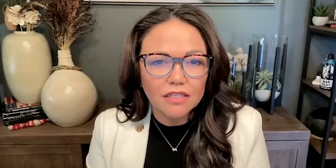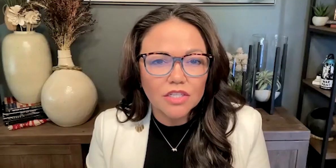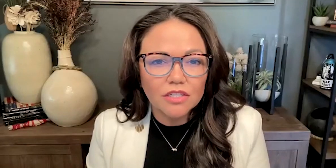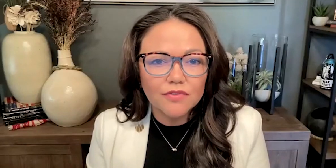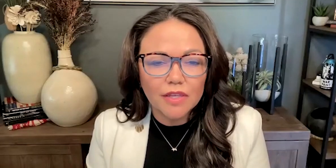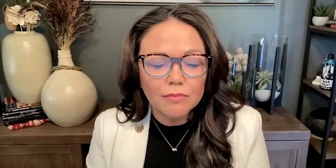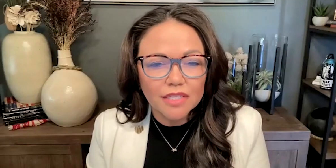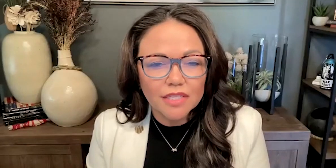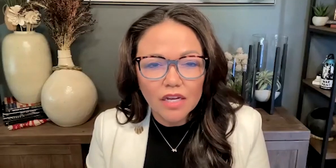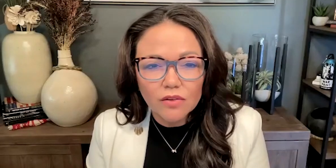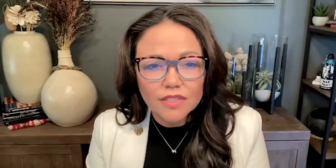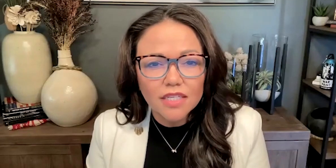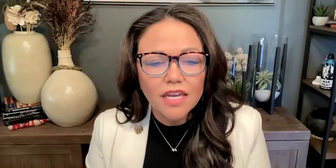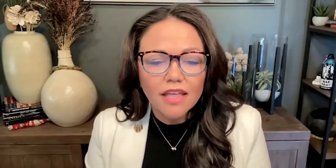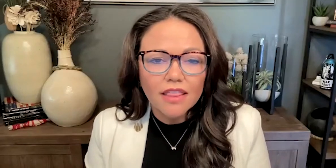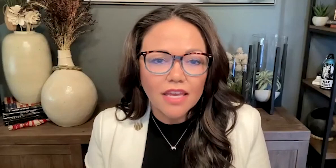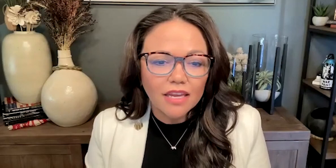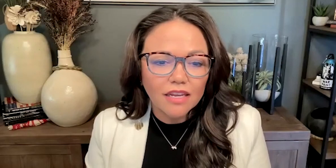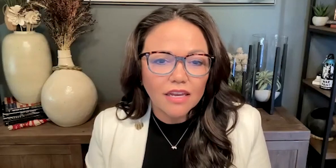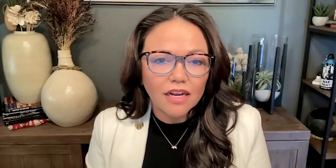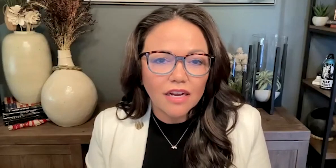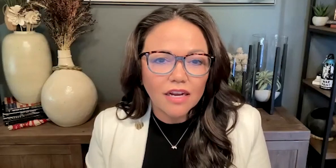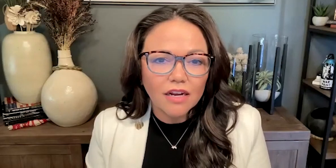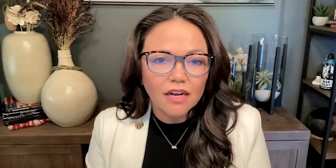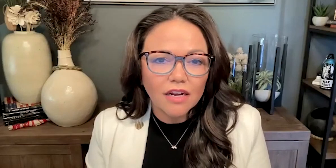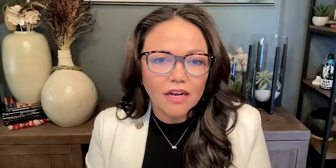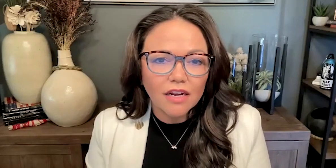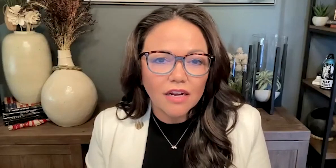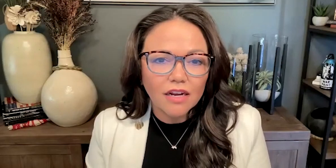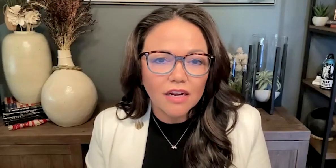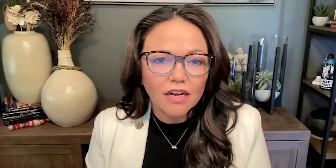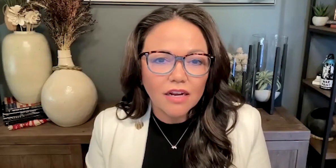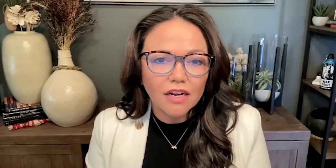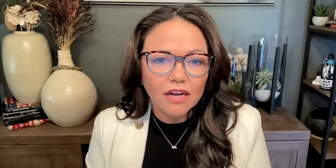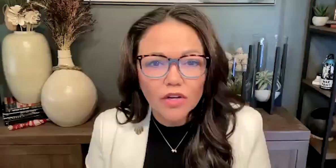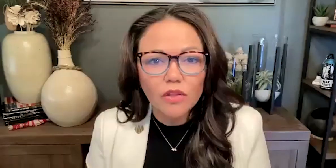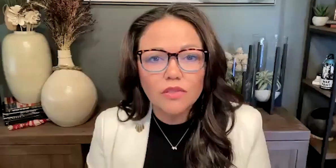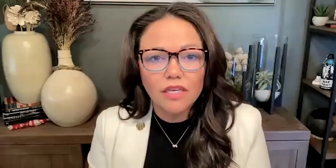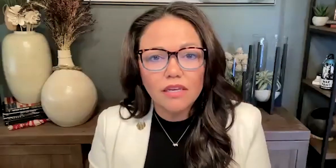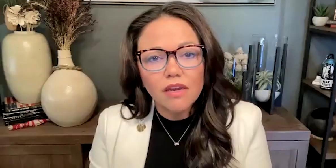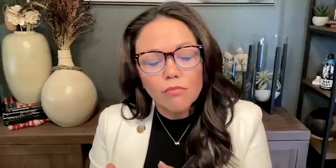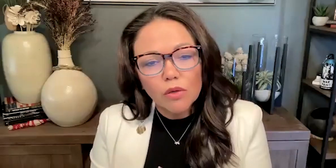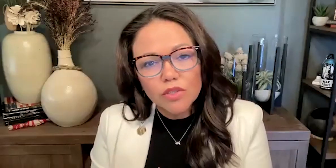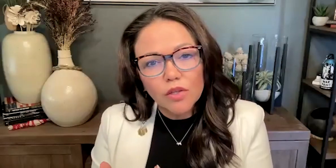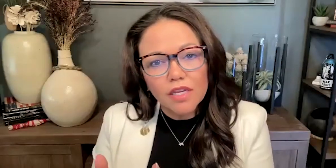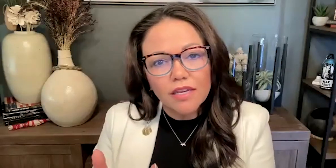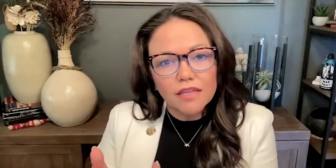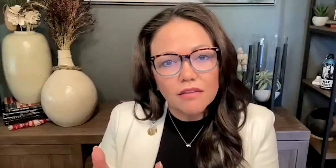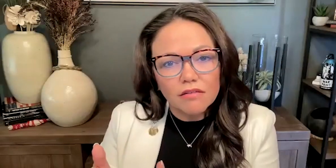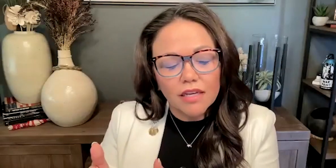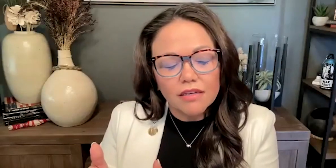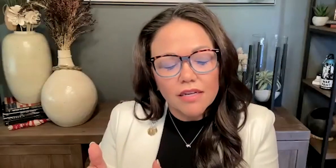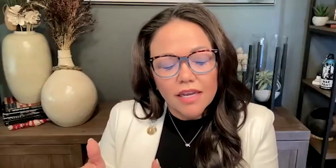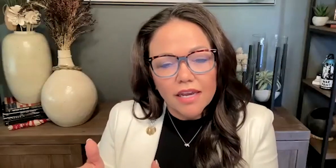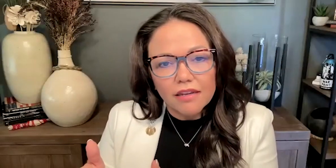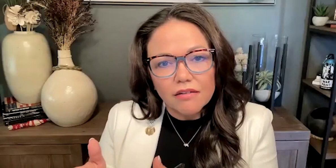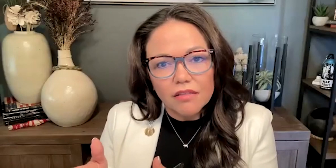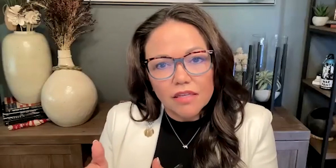ballot initiatives themselves. They were watching this very closely, mostly looking at the